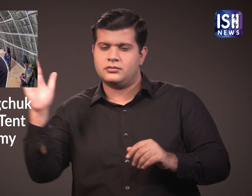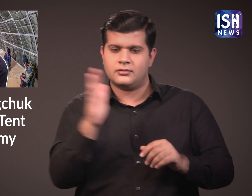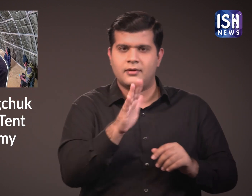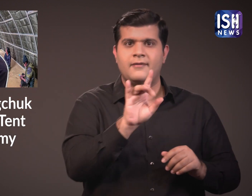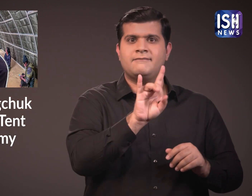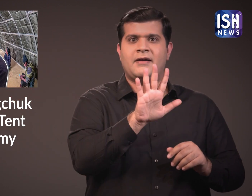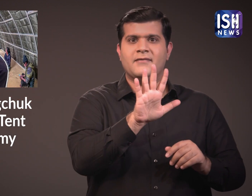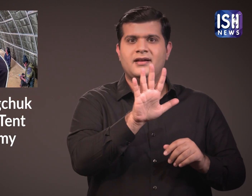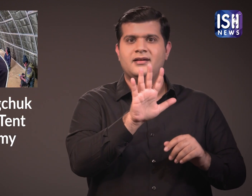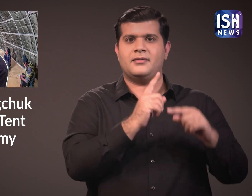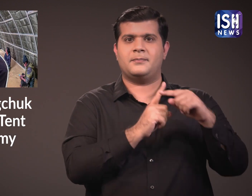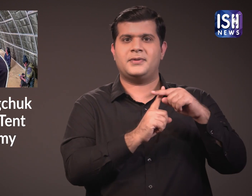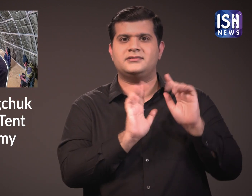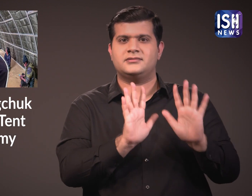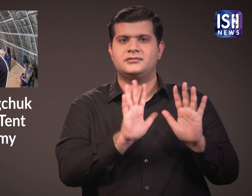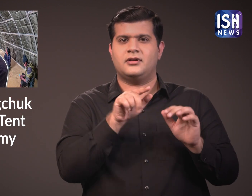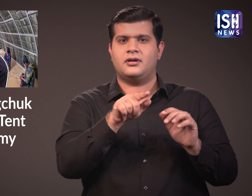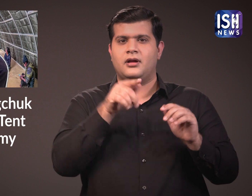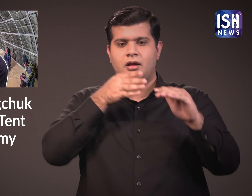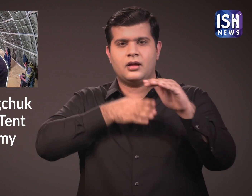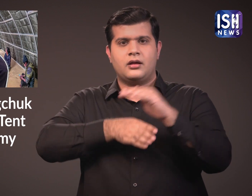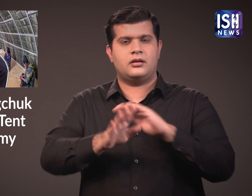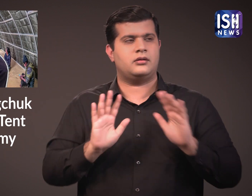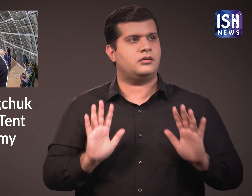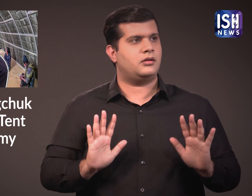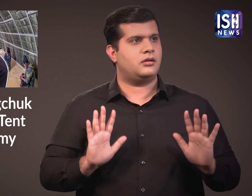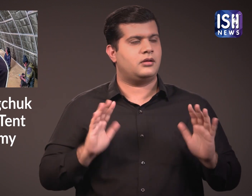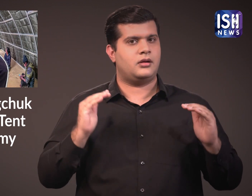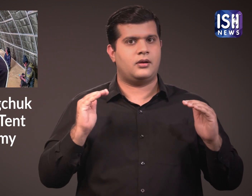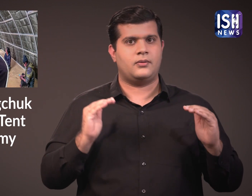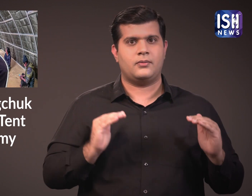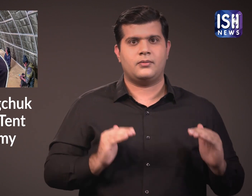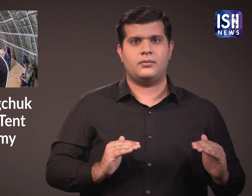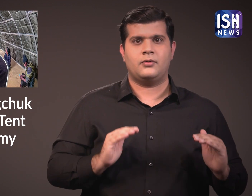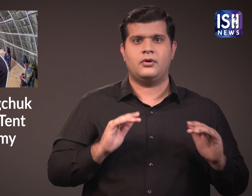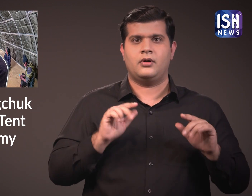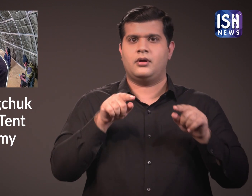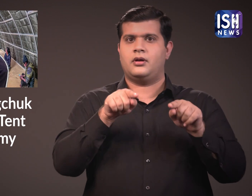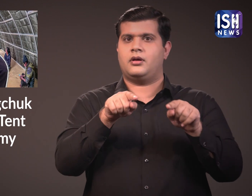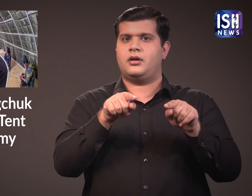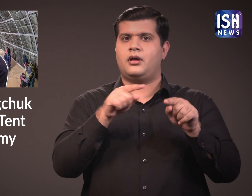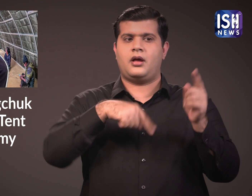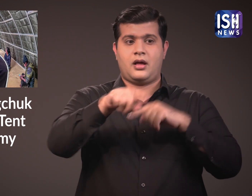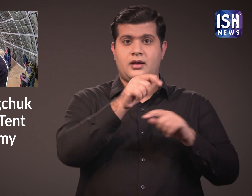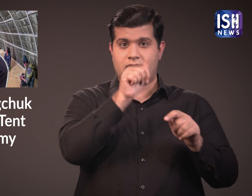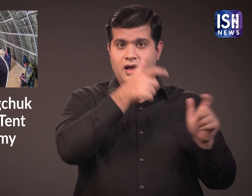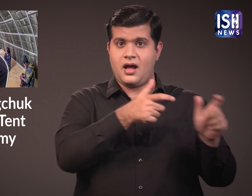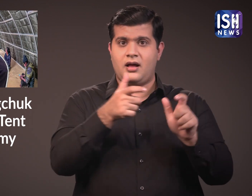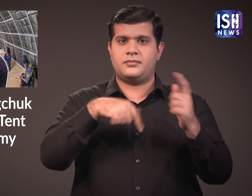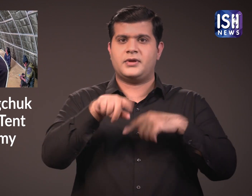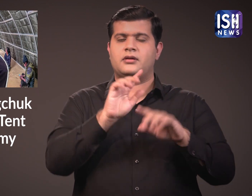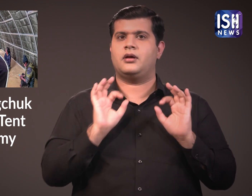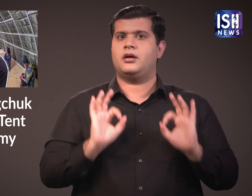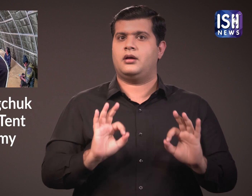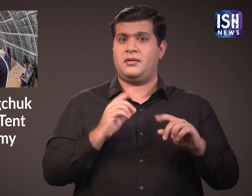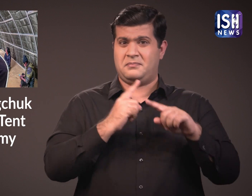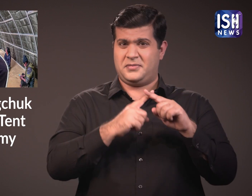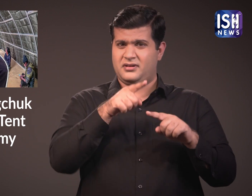From outside minus 14 degrees to inside plus 15 degrees, it felt better. It did not require